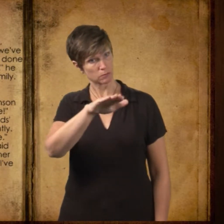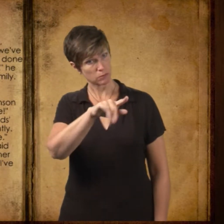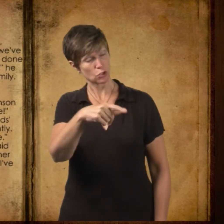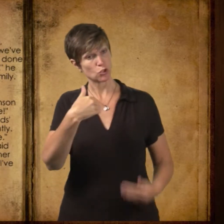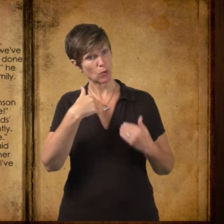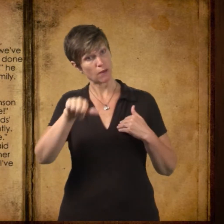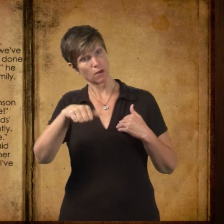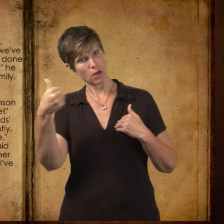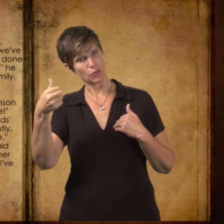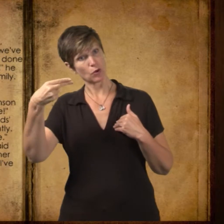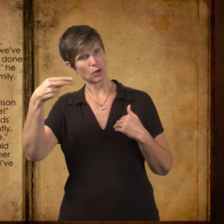the Hutchinsons?